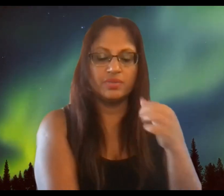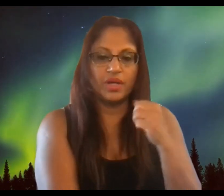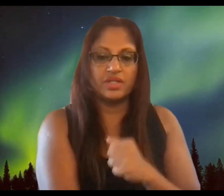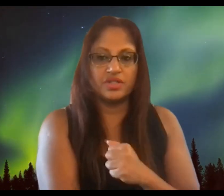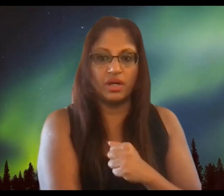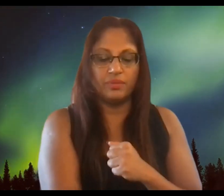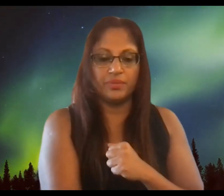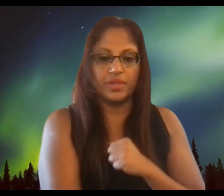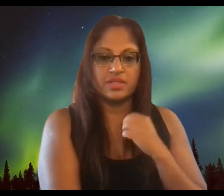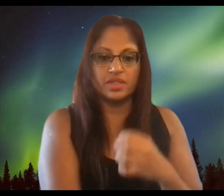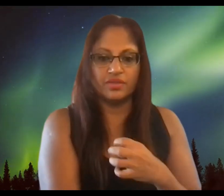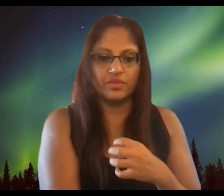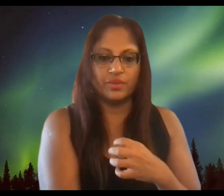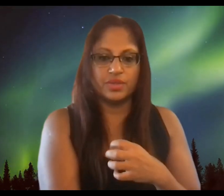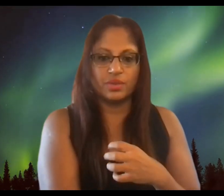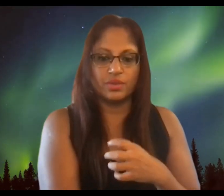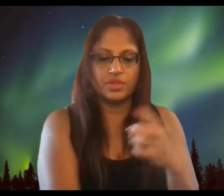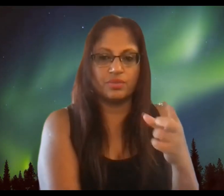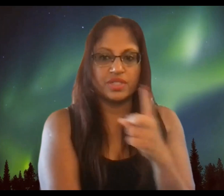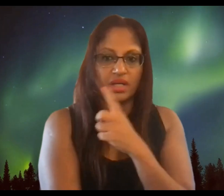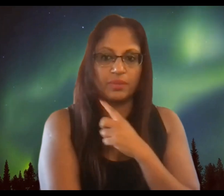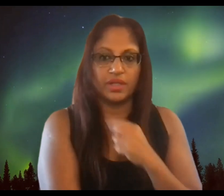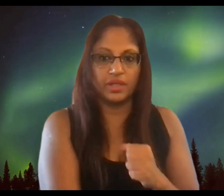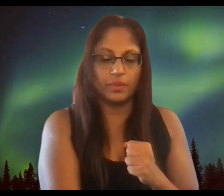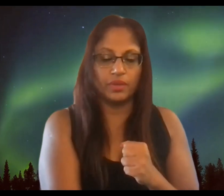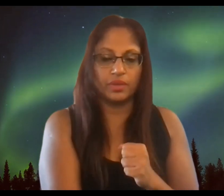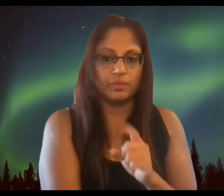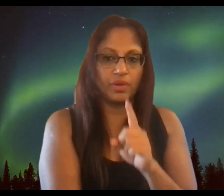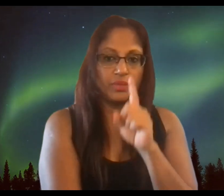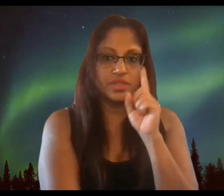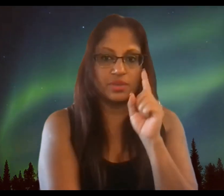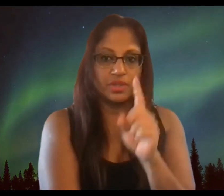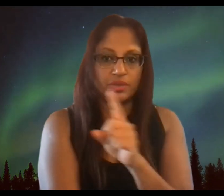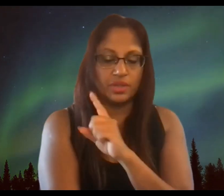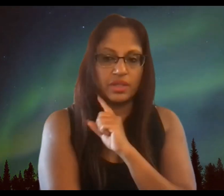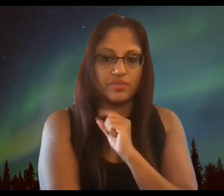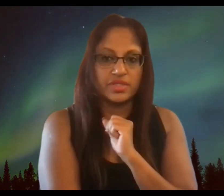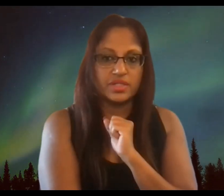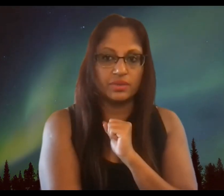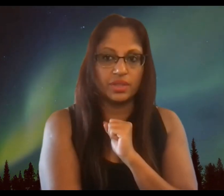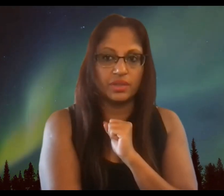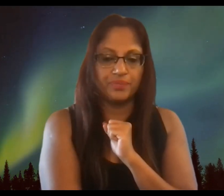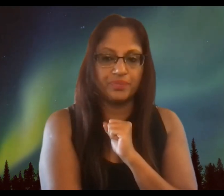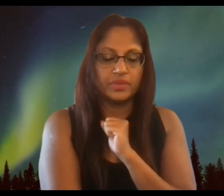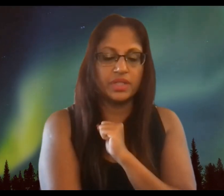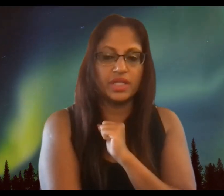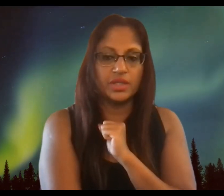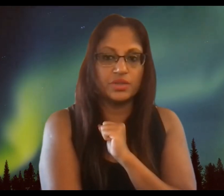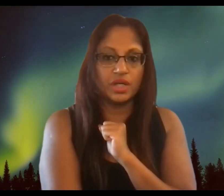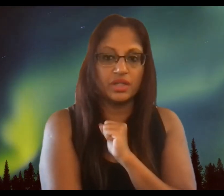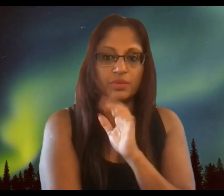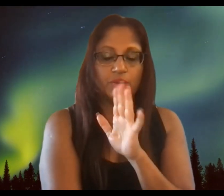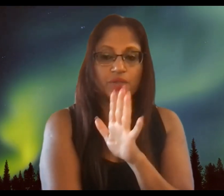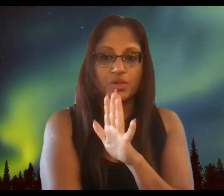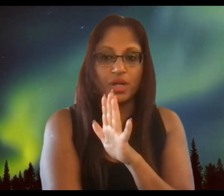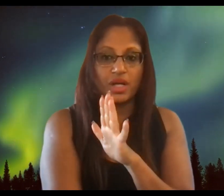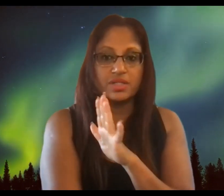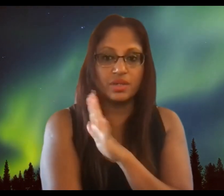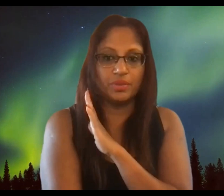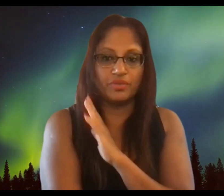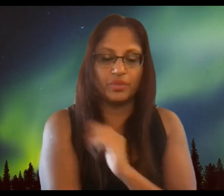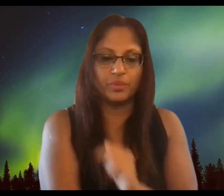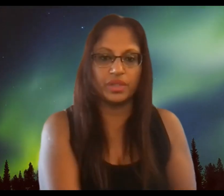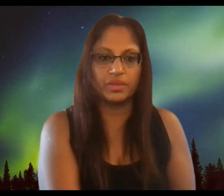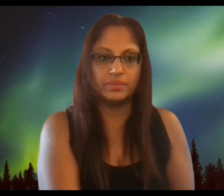it is my job as an influencer to protect my network and i promise you i do that every single day thank you jonathan we wish you